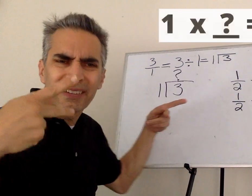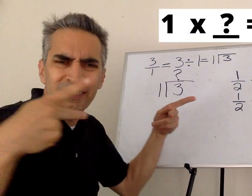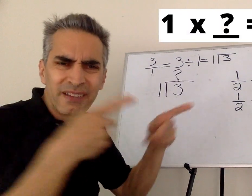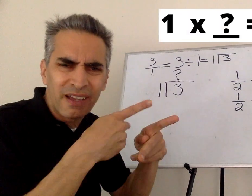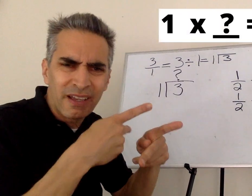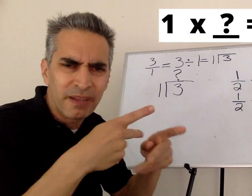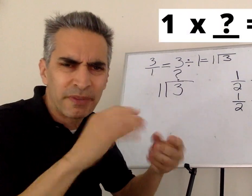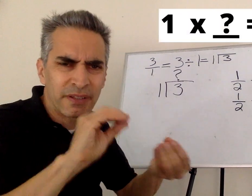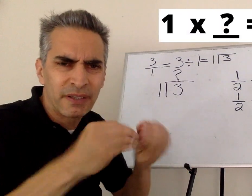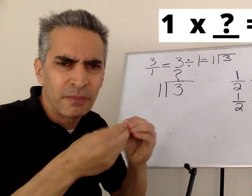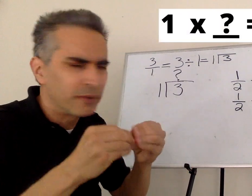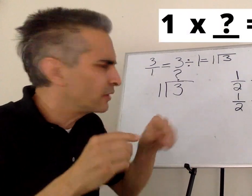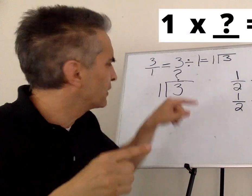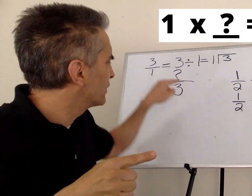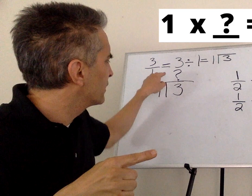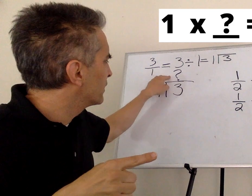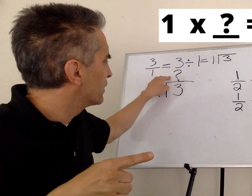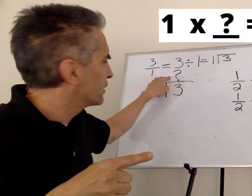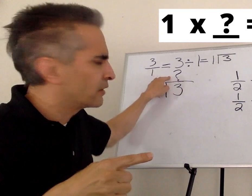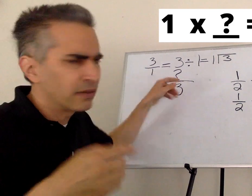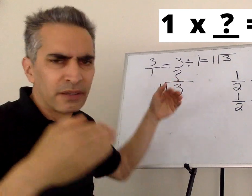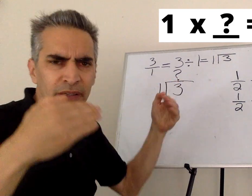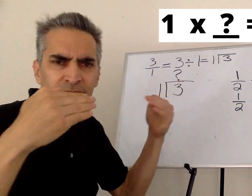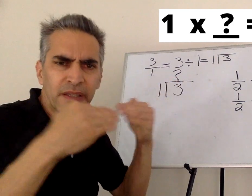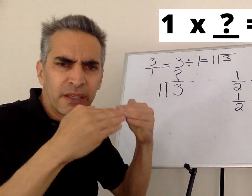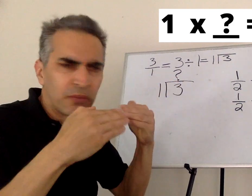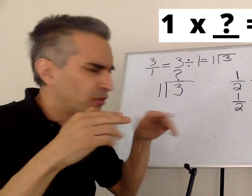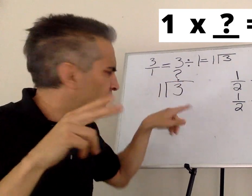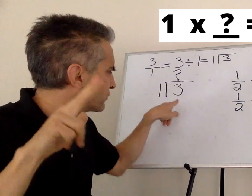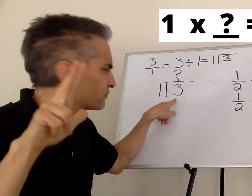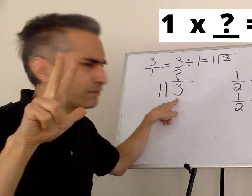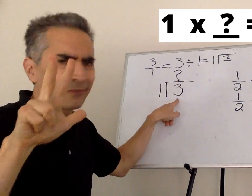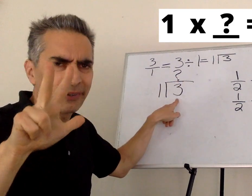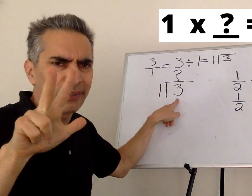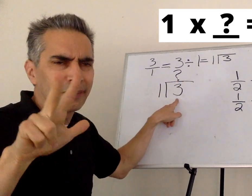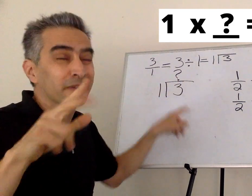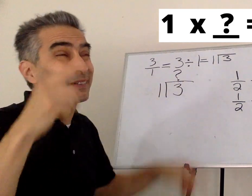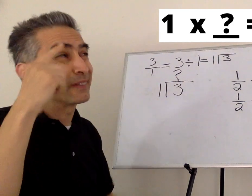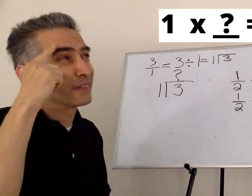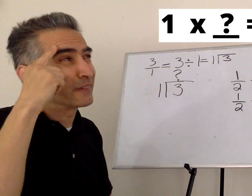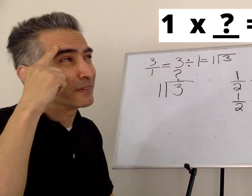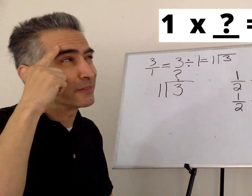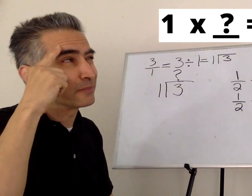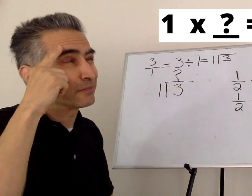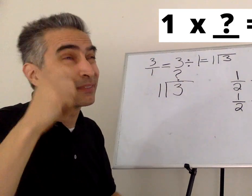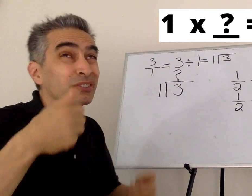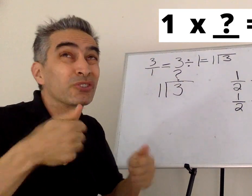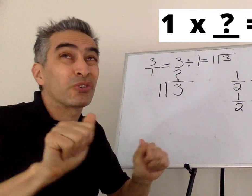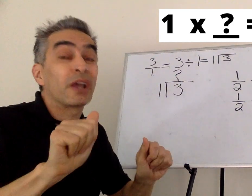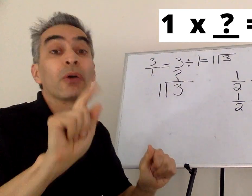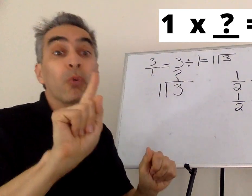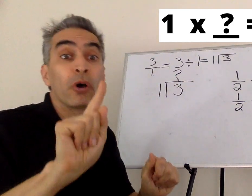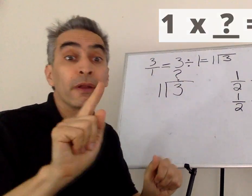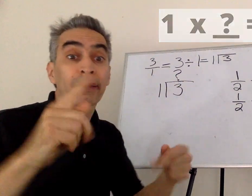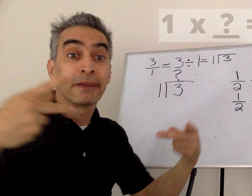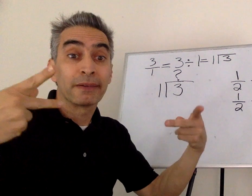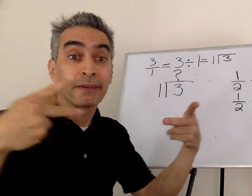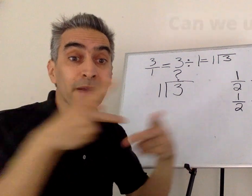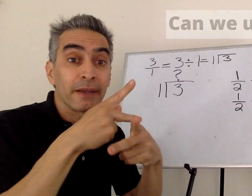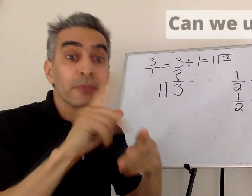One times what number here will equal three? Let's think about this one. Let's try one. One